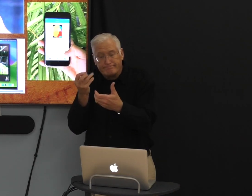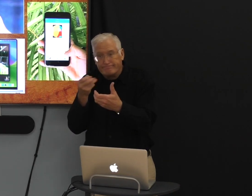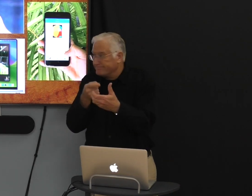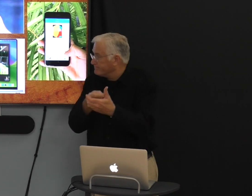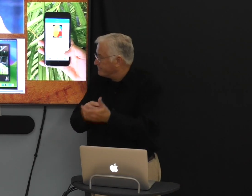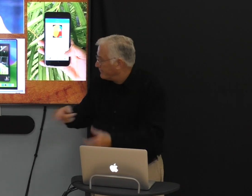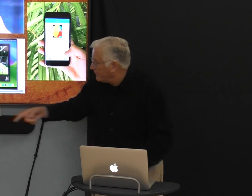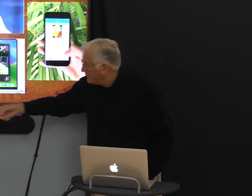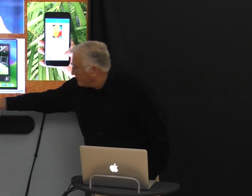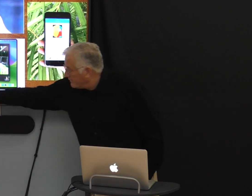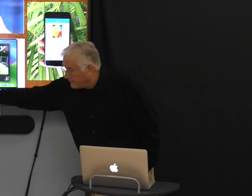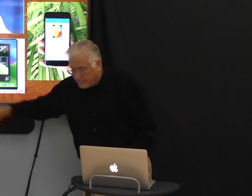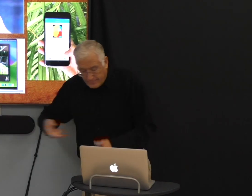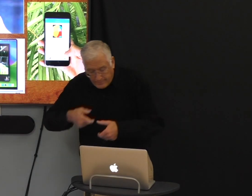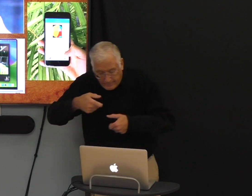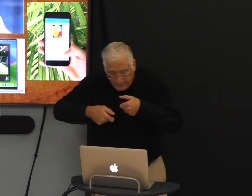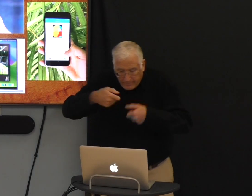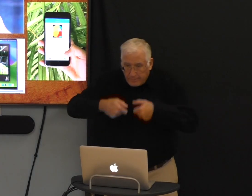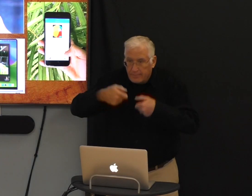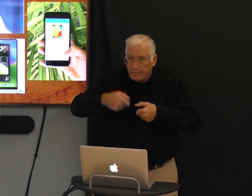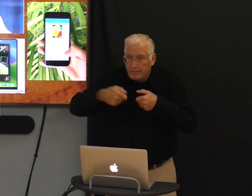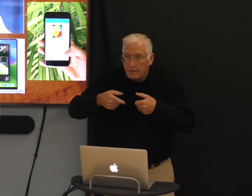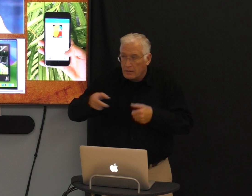You can video now. You can text.